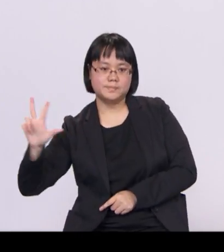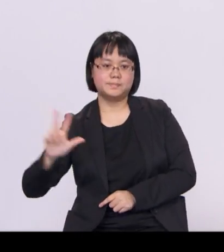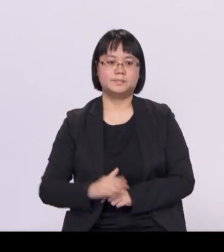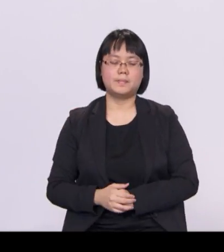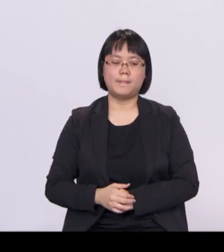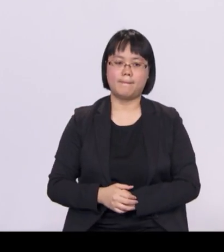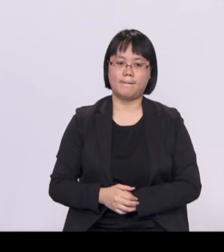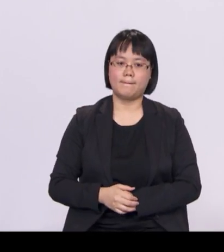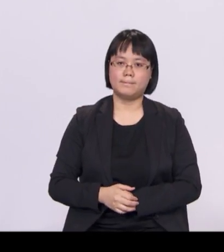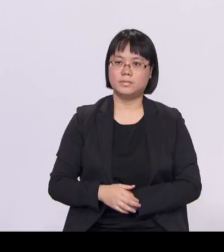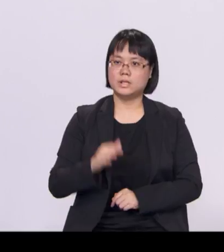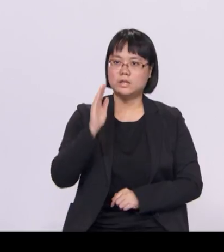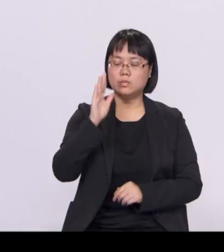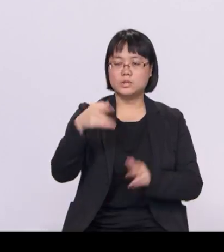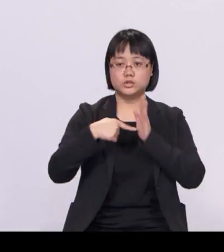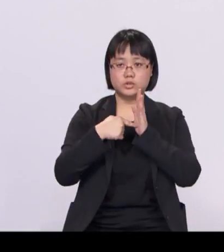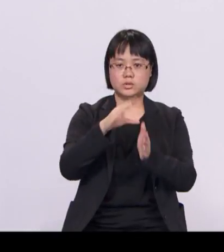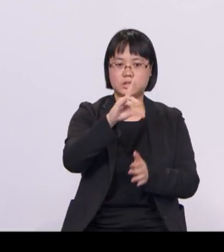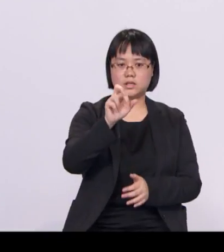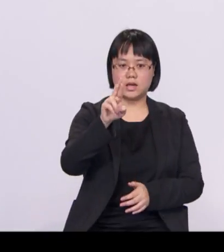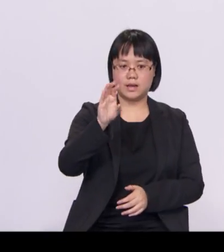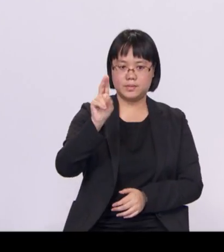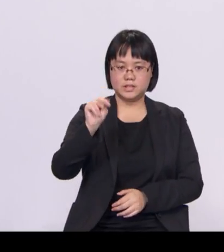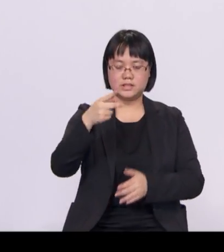We will review the carbon tax rates by 2023.